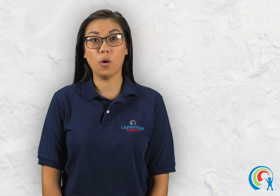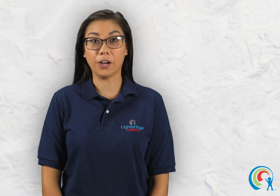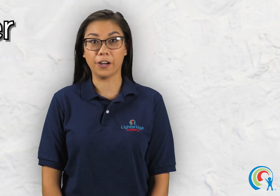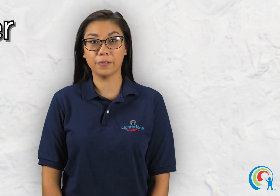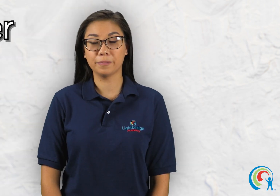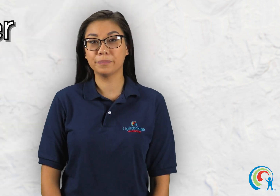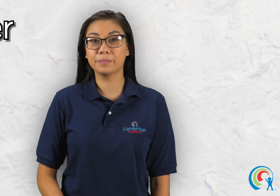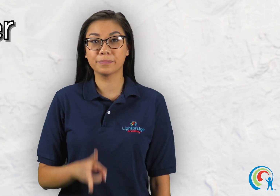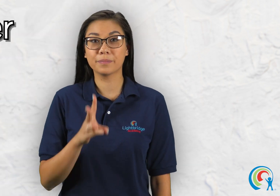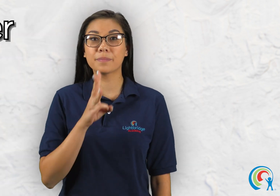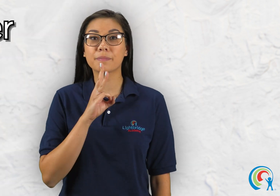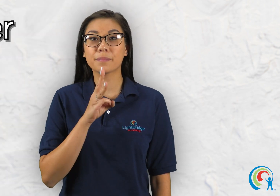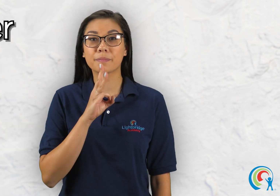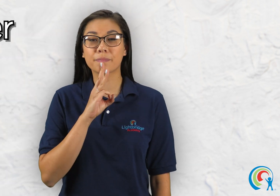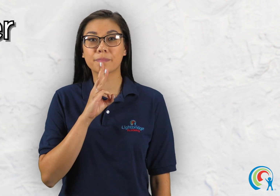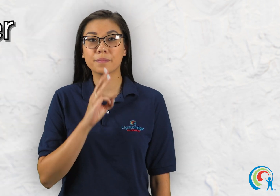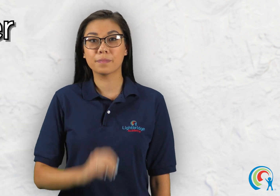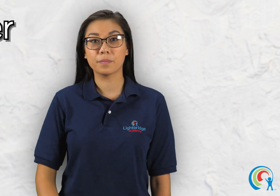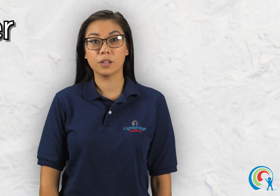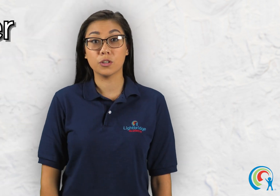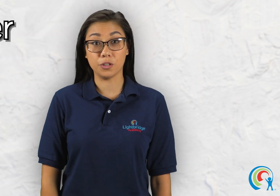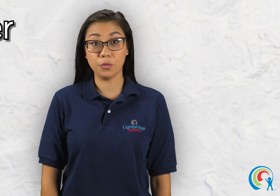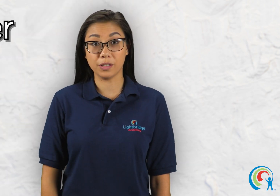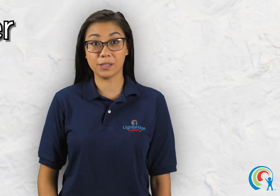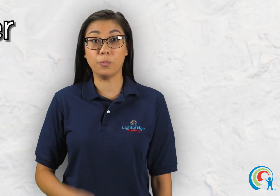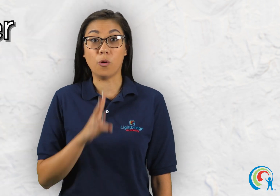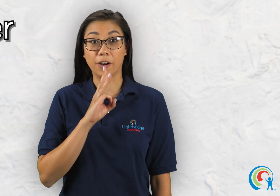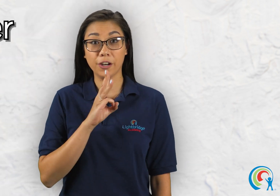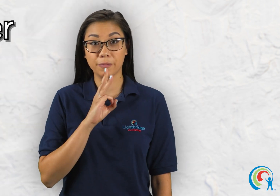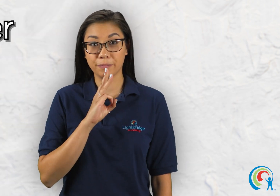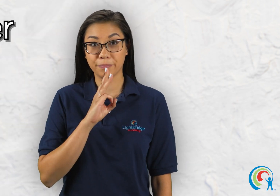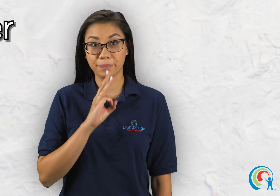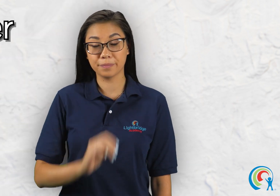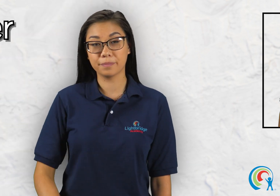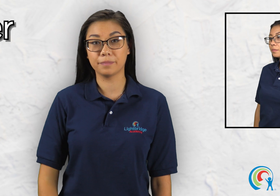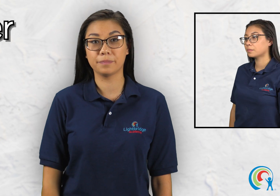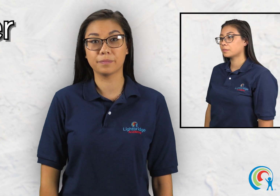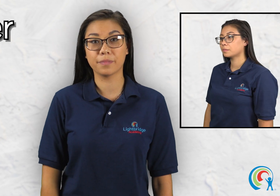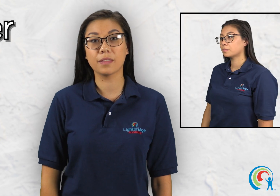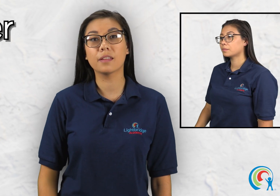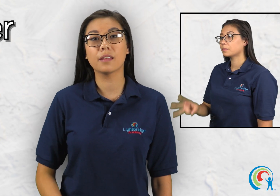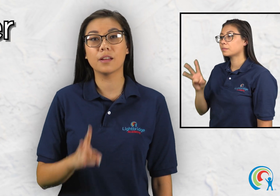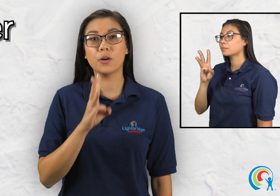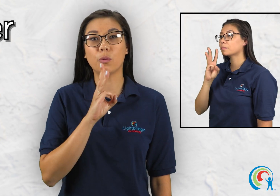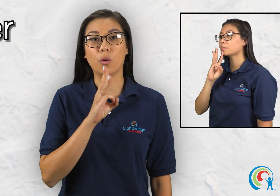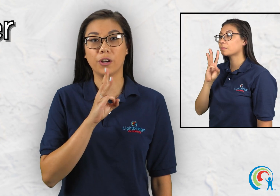water do you want some water water